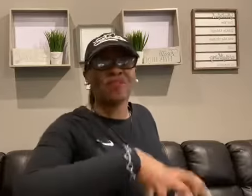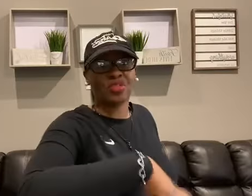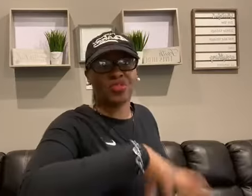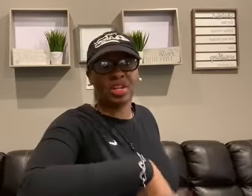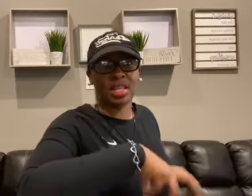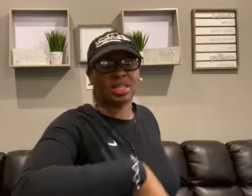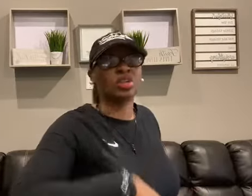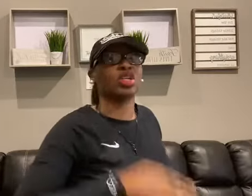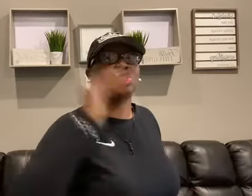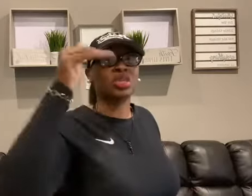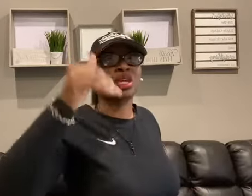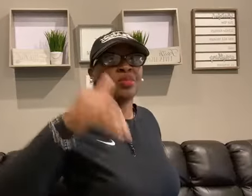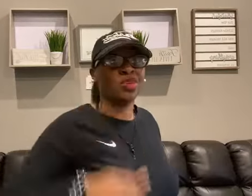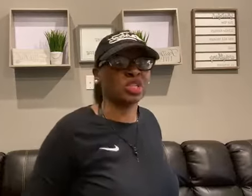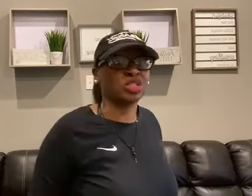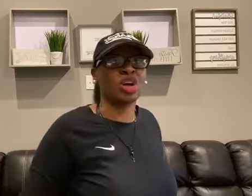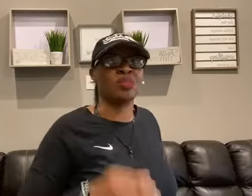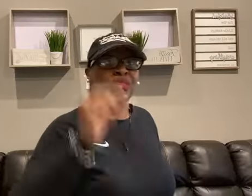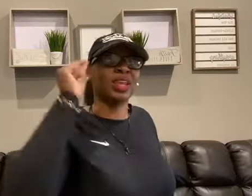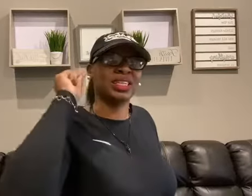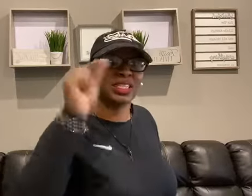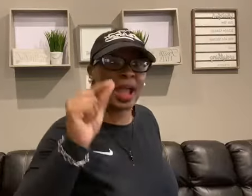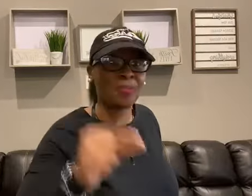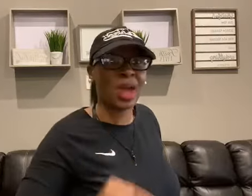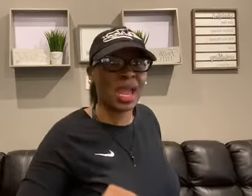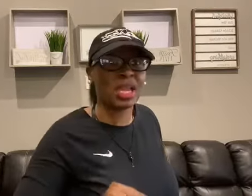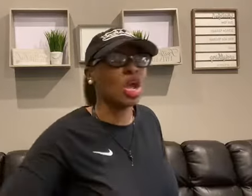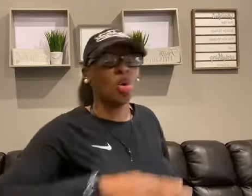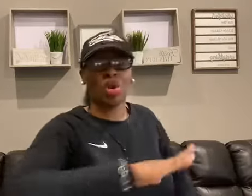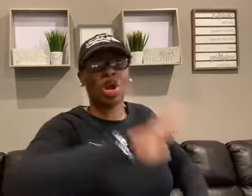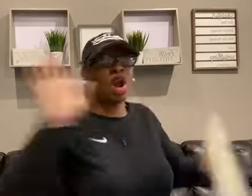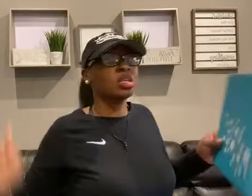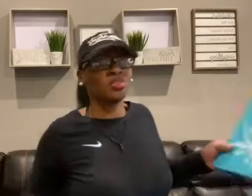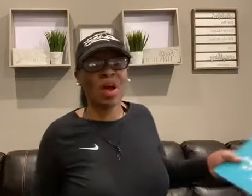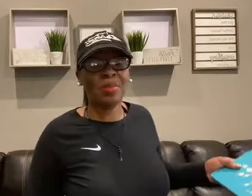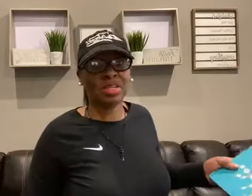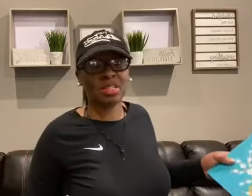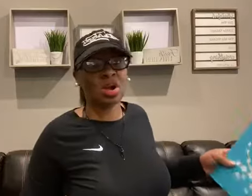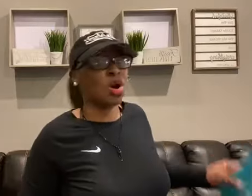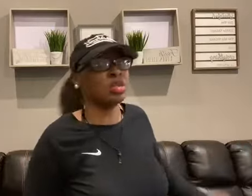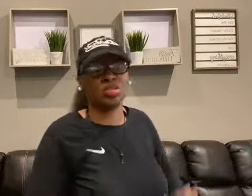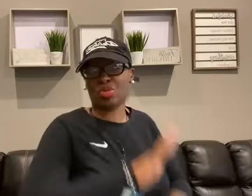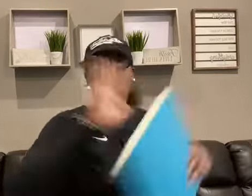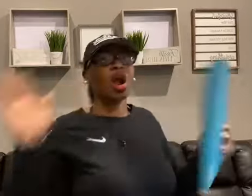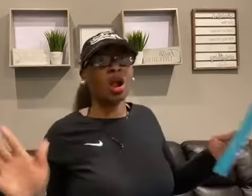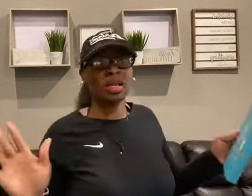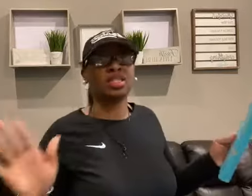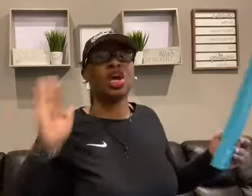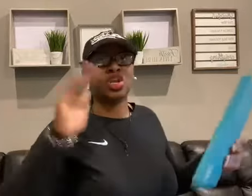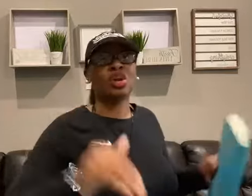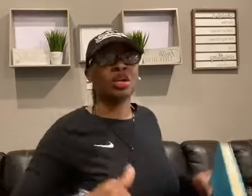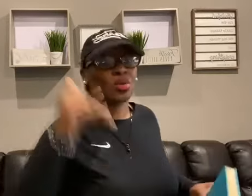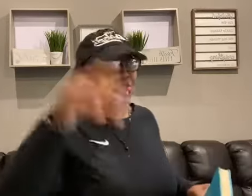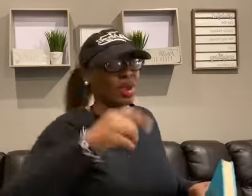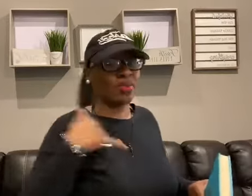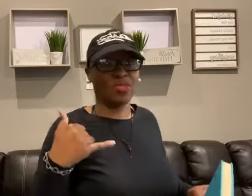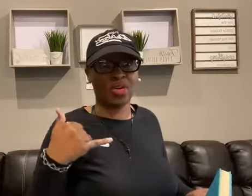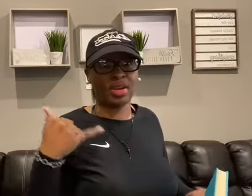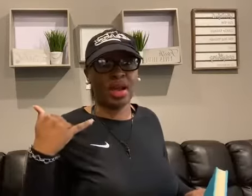have your foot that's hurting and you see a commercial that's talking about that exact pain, regardless of how much does it cost, regardless, you're going to pick up the phone and